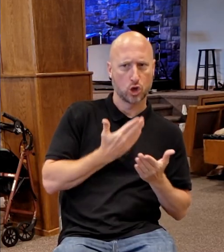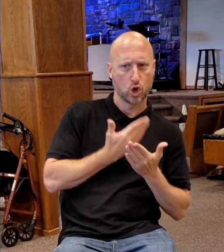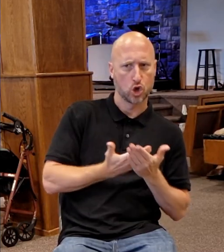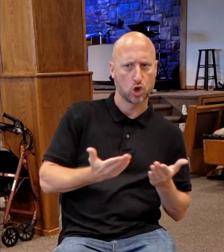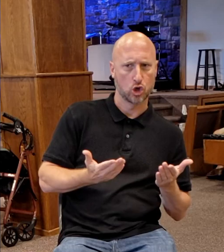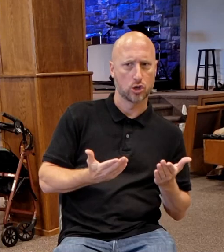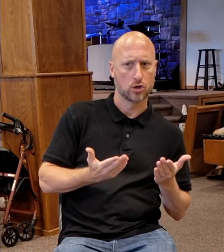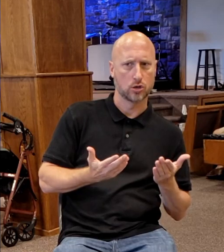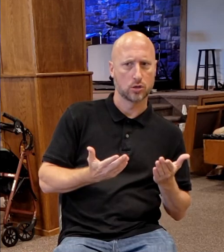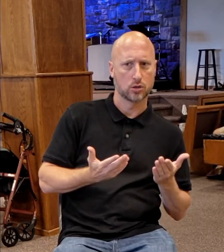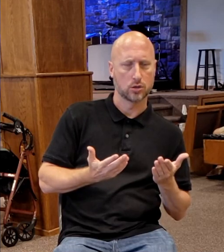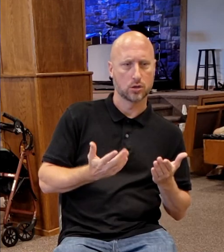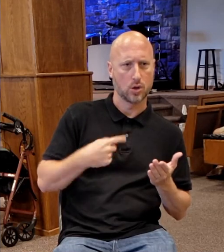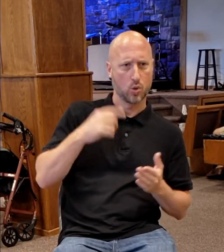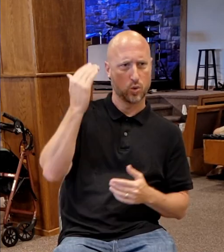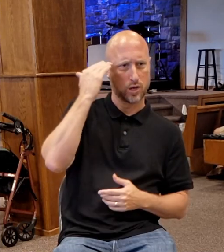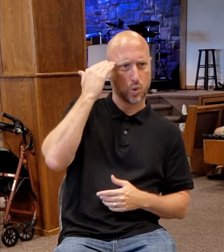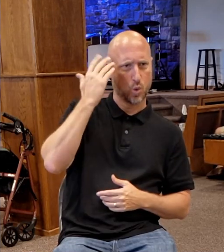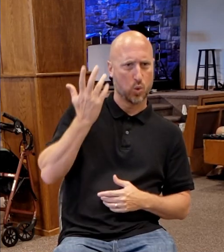We know that.